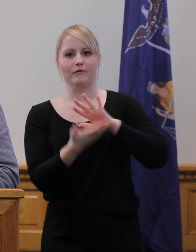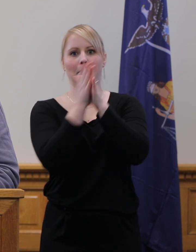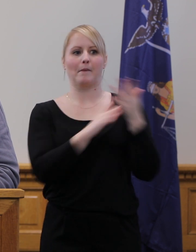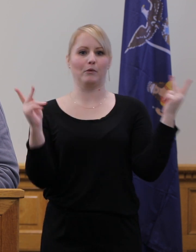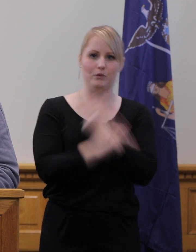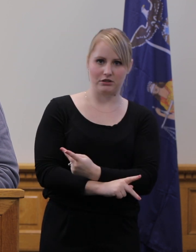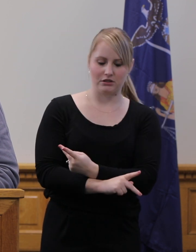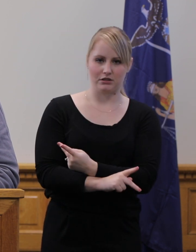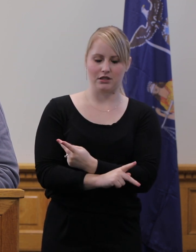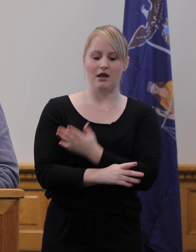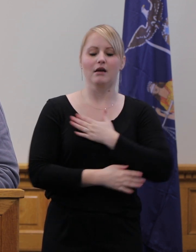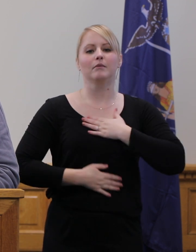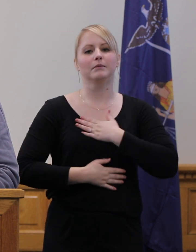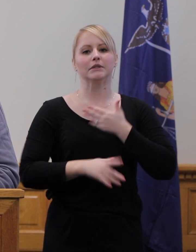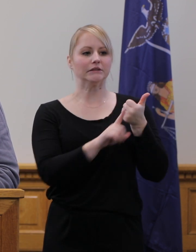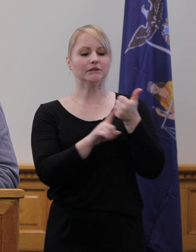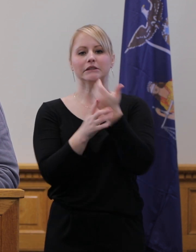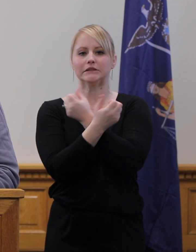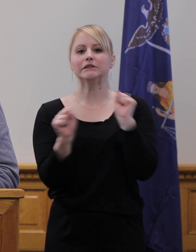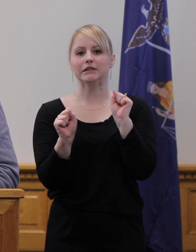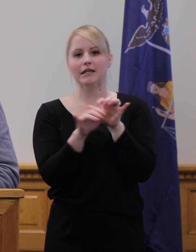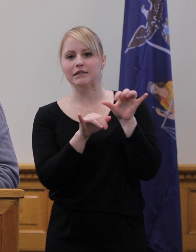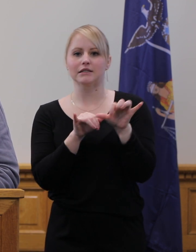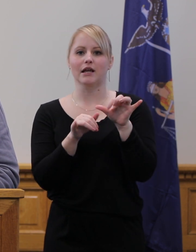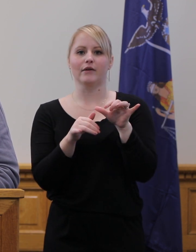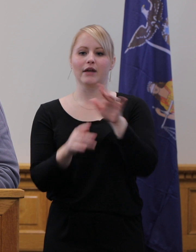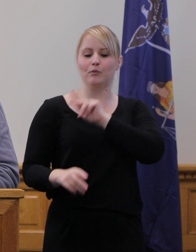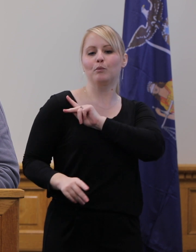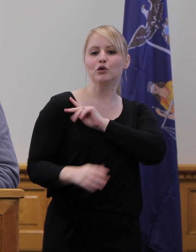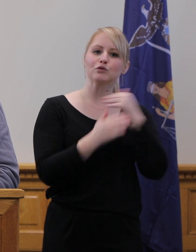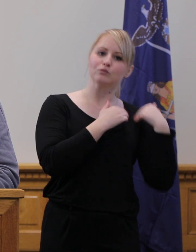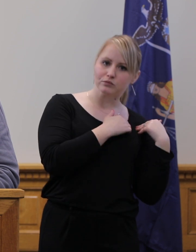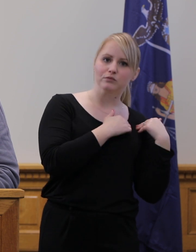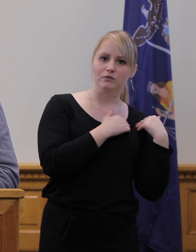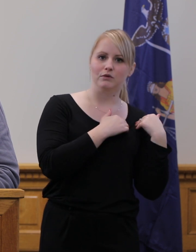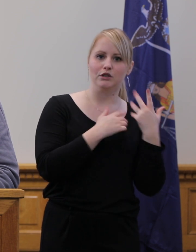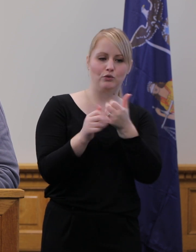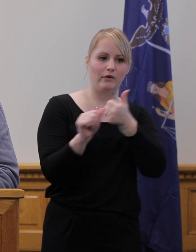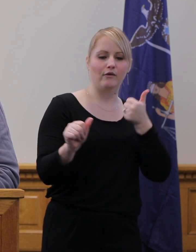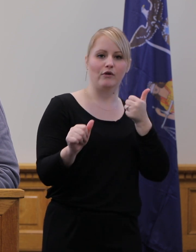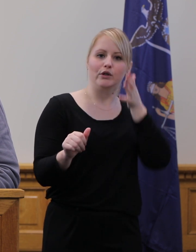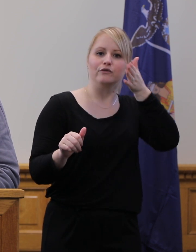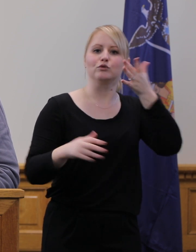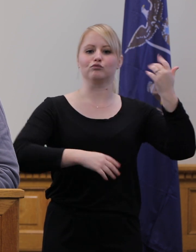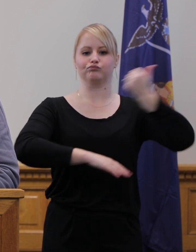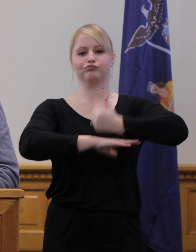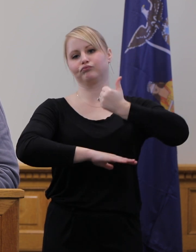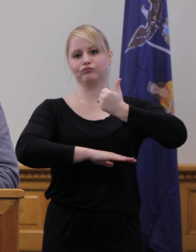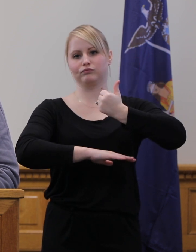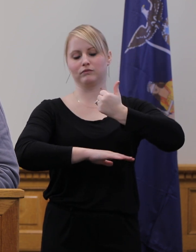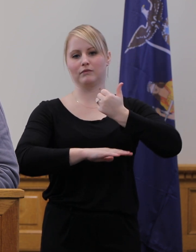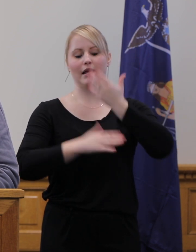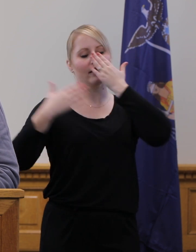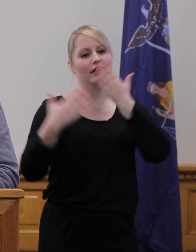safe and take personal responsibility so we can avoid additional restrictions and future shutdowns. Thank you